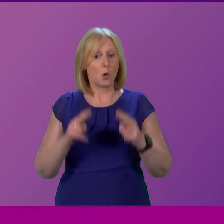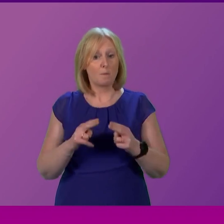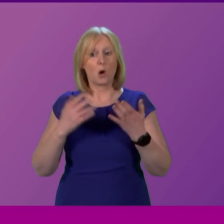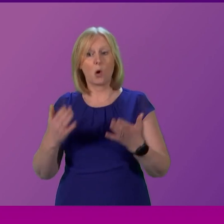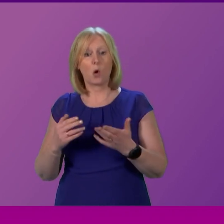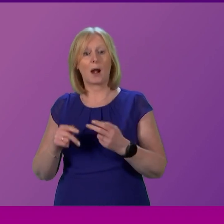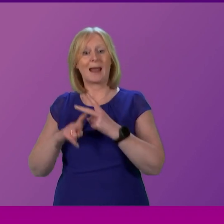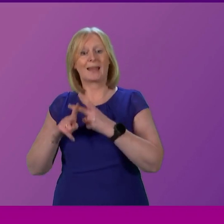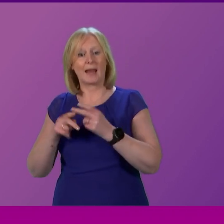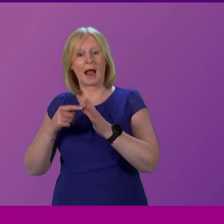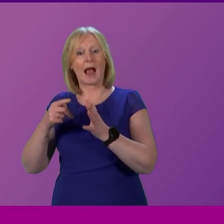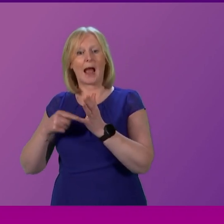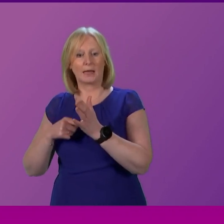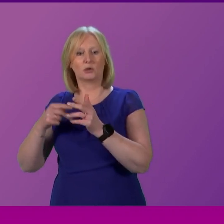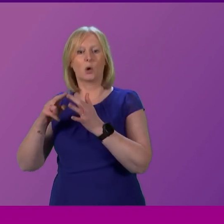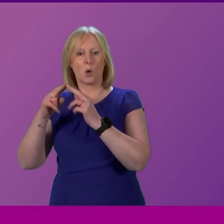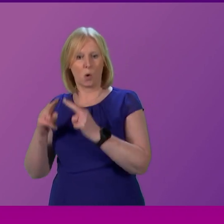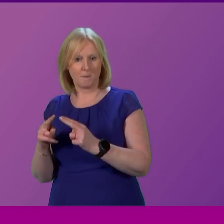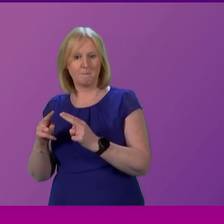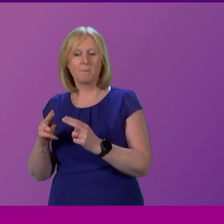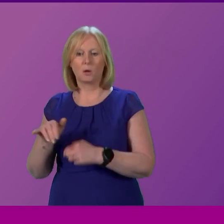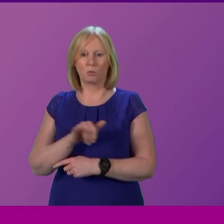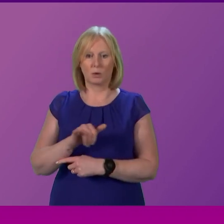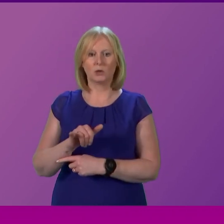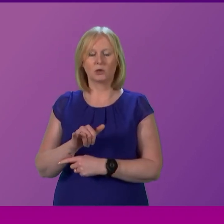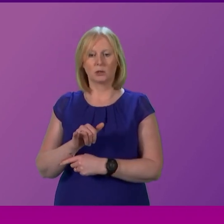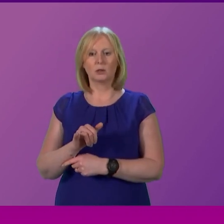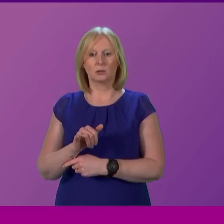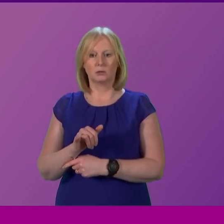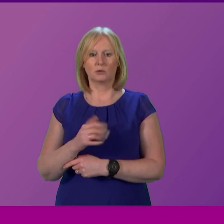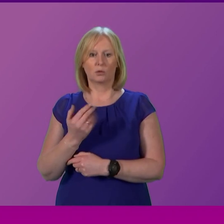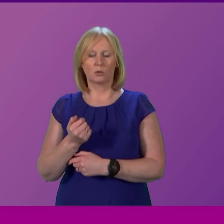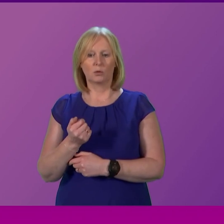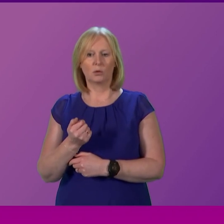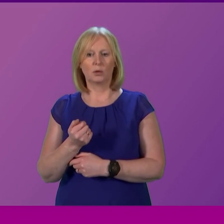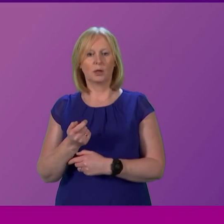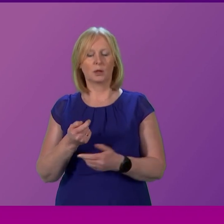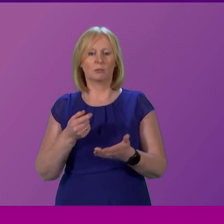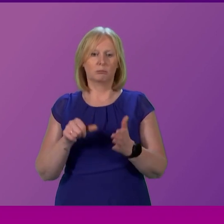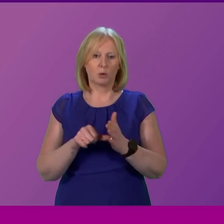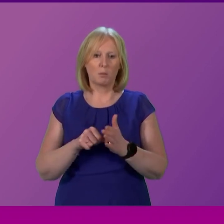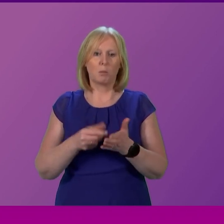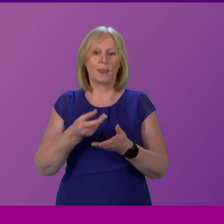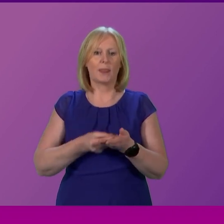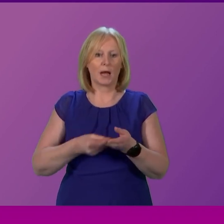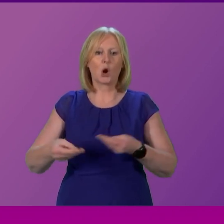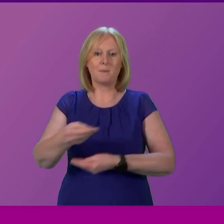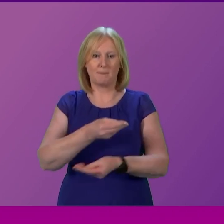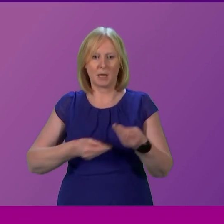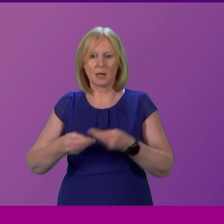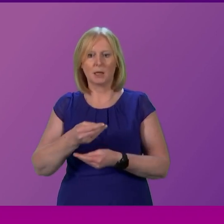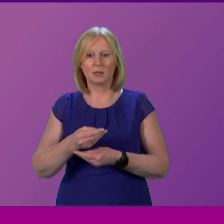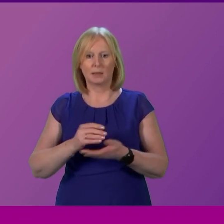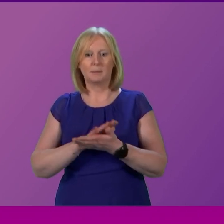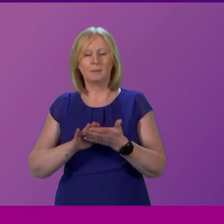is the high cause of inflation which is a direct result of course of the UK government's mismanagement of the economy and that has led to care home